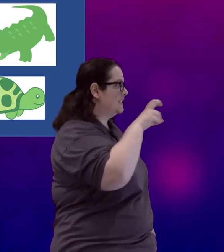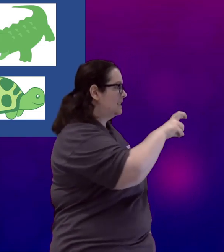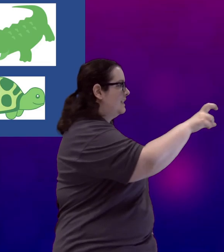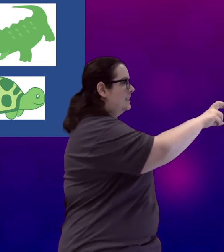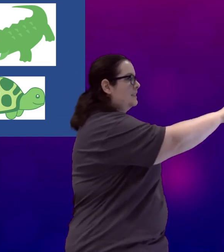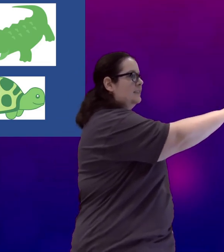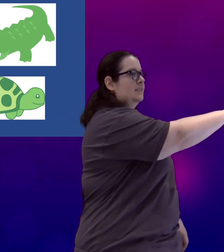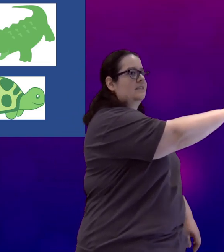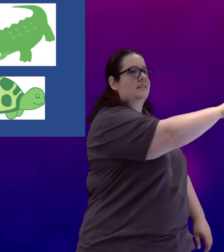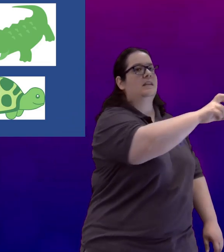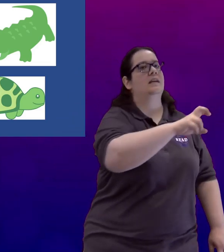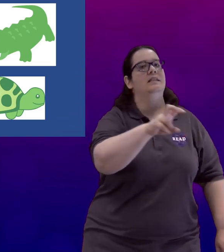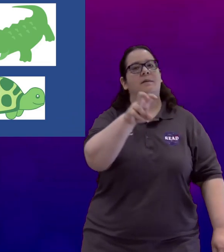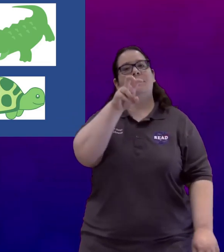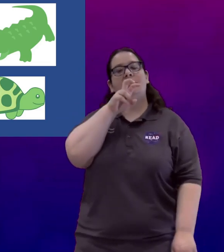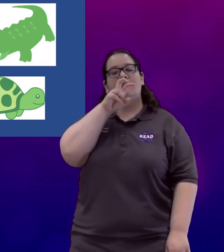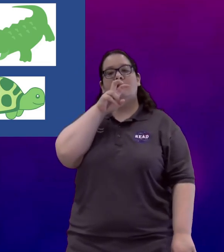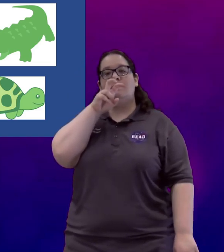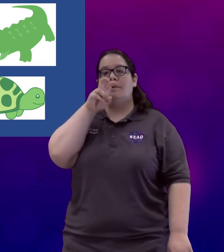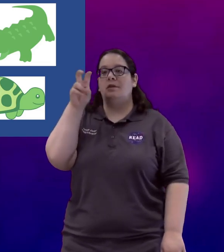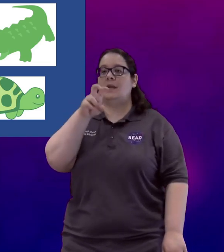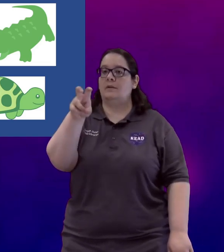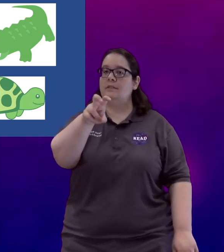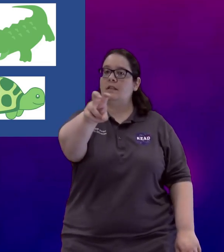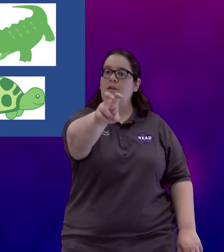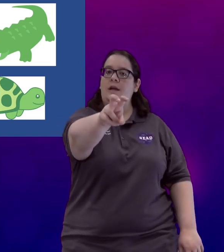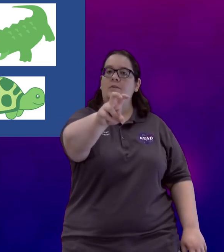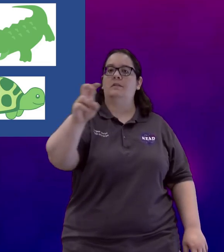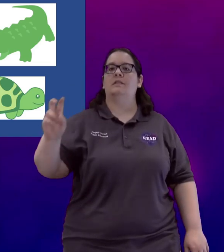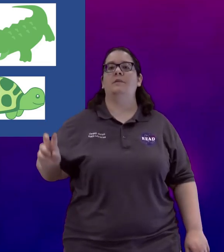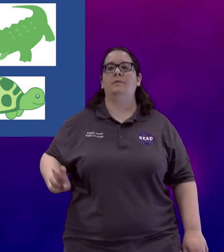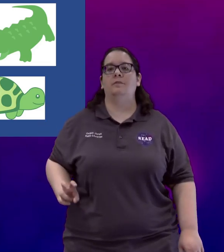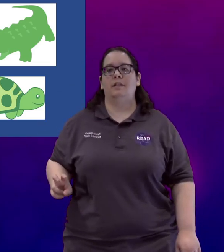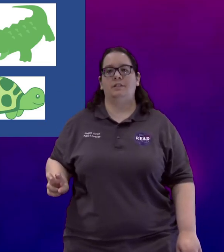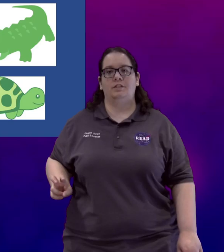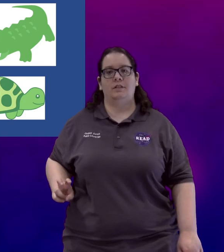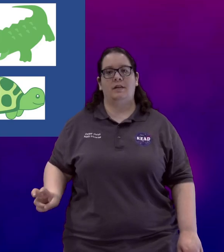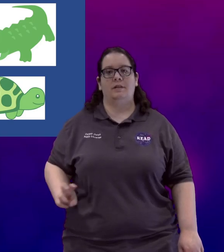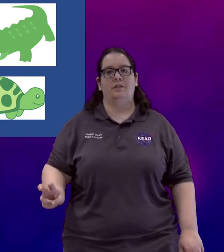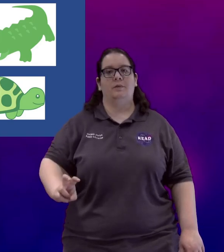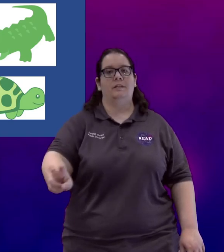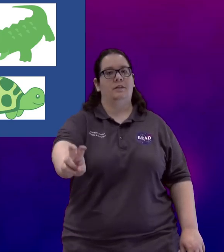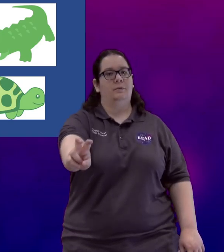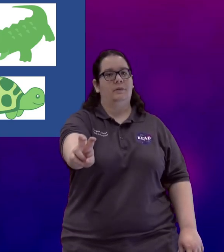Snake. Some people might start from their mouths and go out. Some people might just start down at their waist and go out.